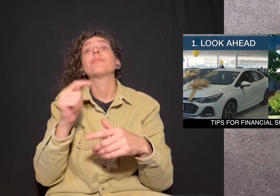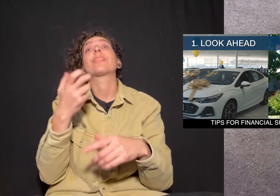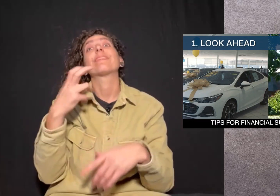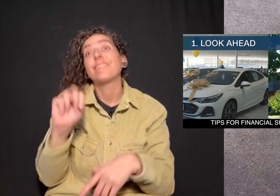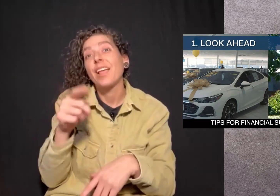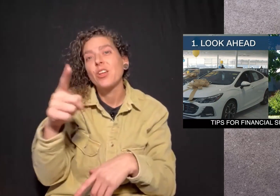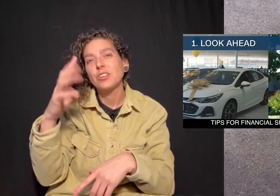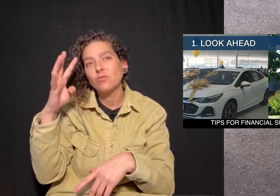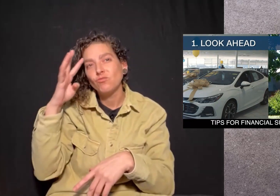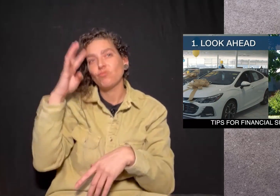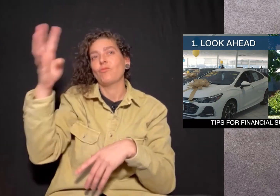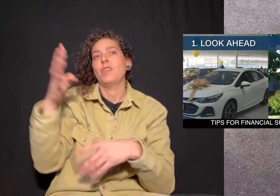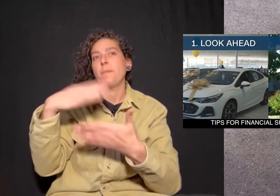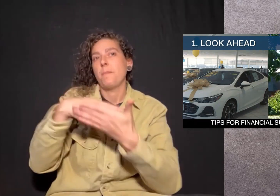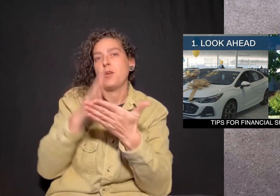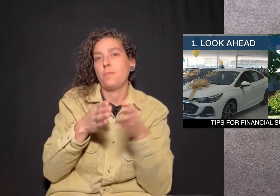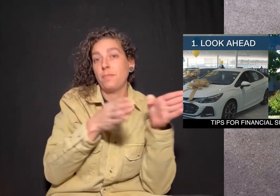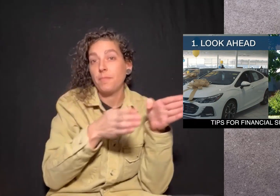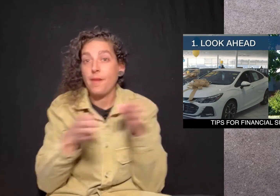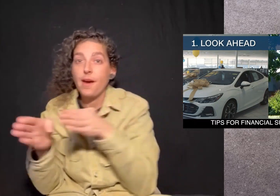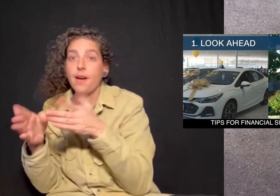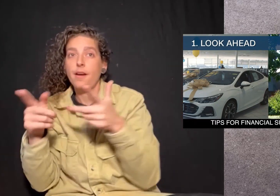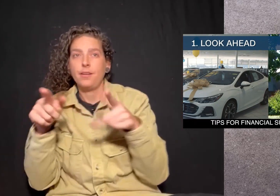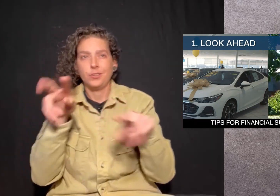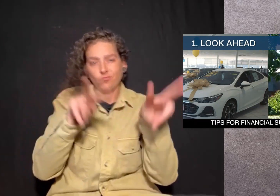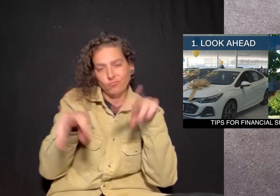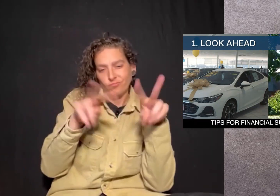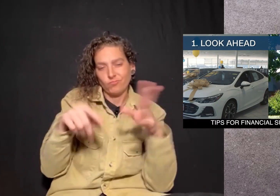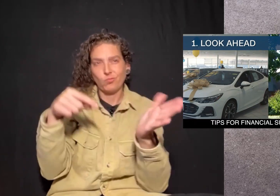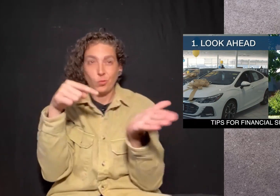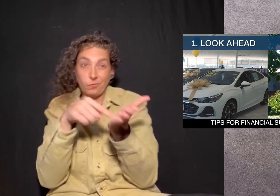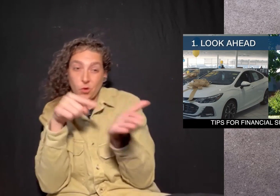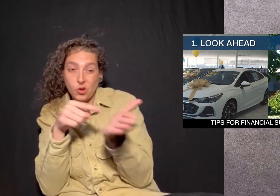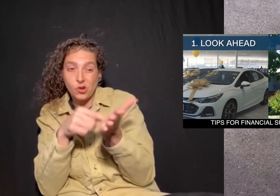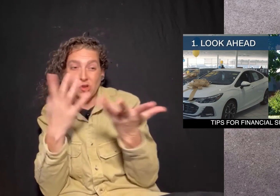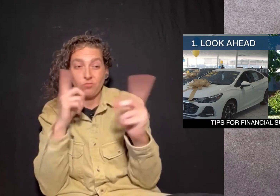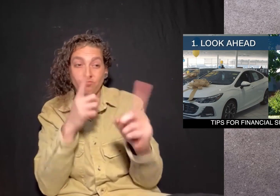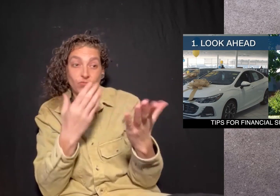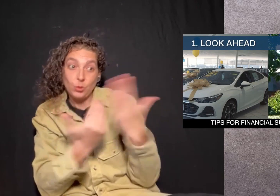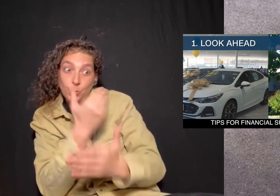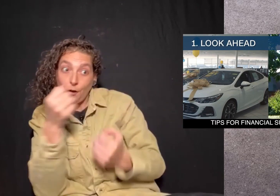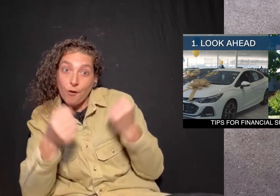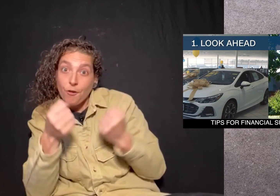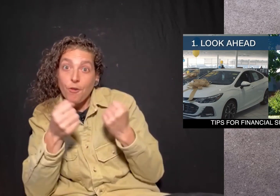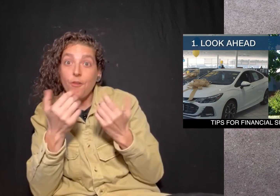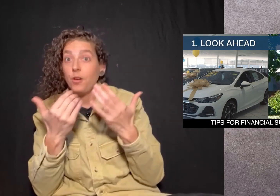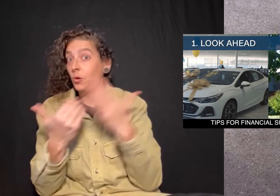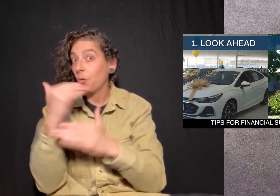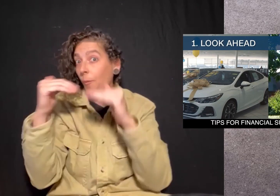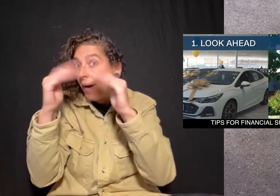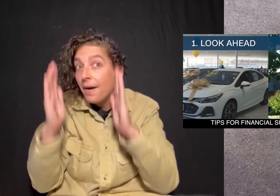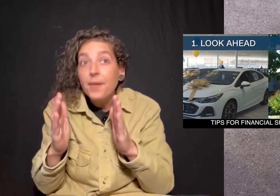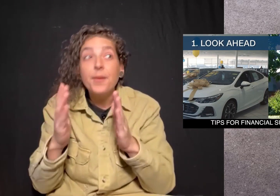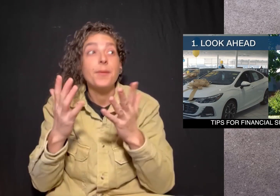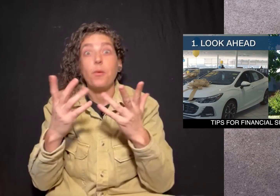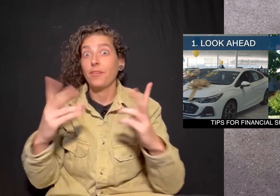Then create a budget plan to afford that new car or new house or vacation.